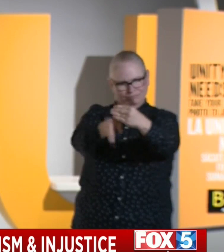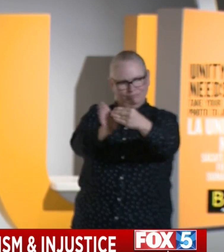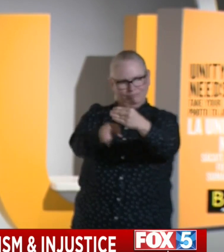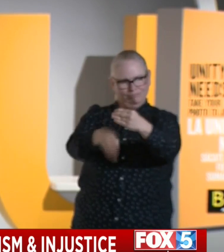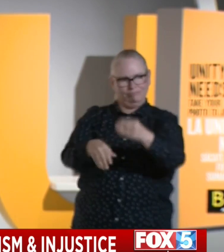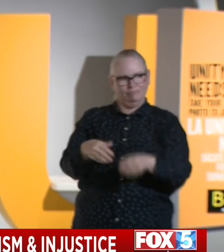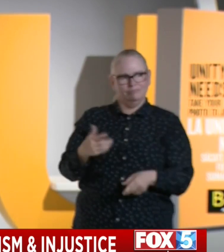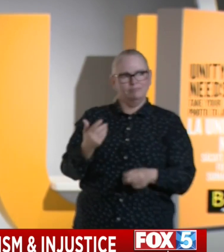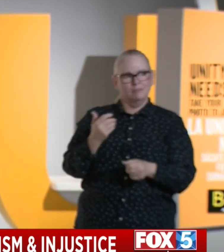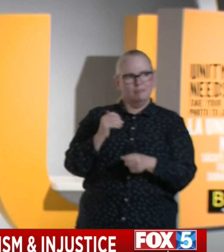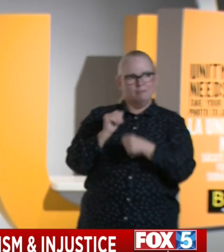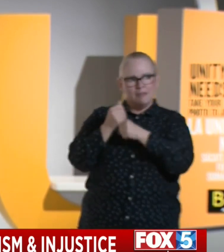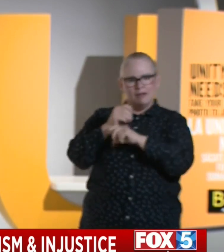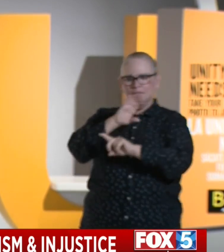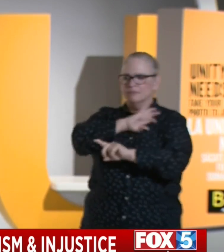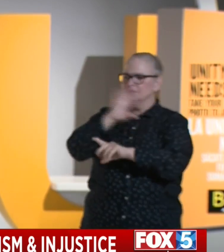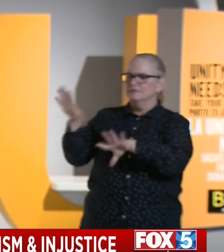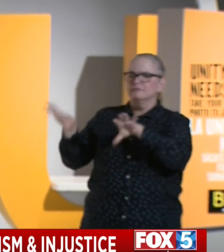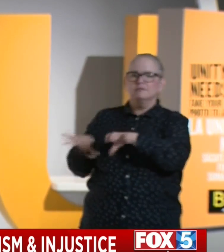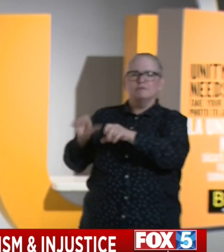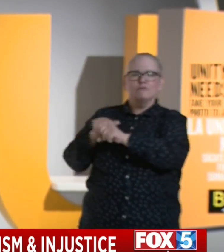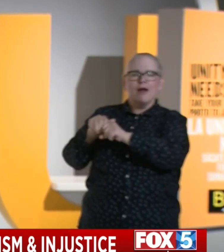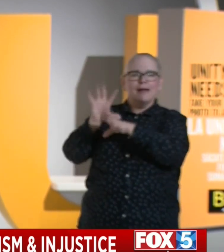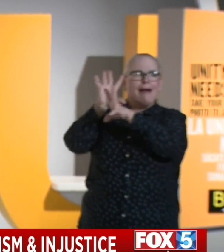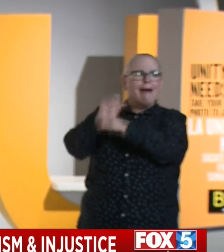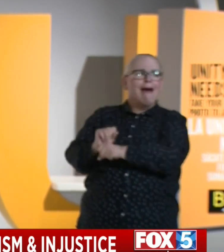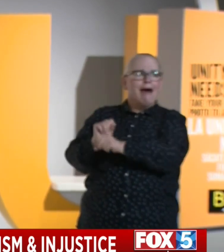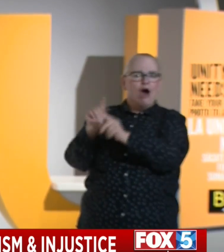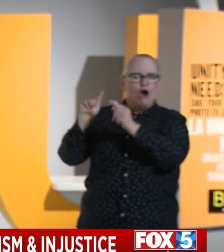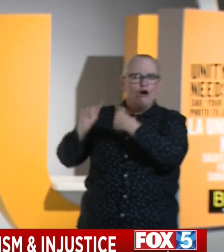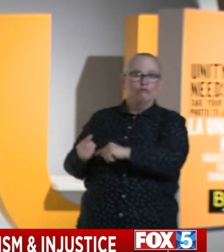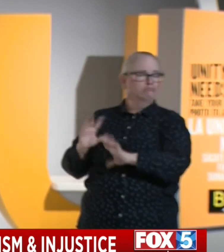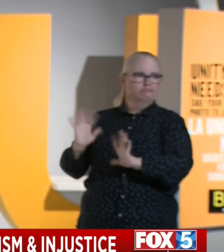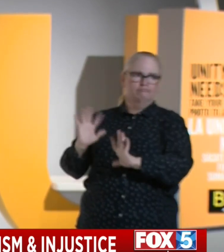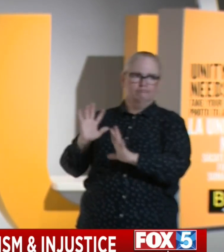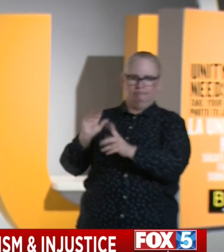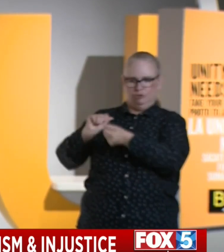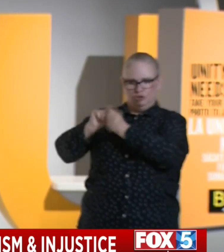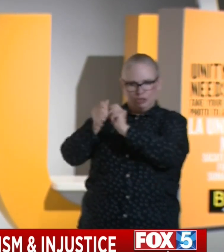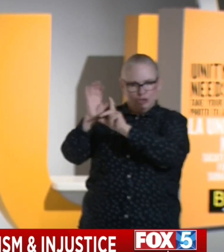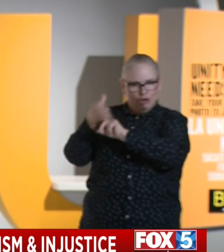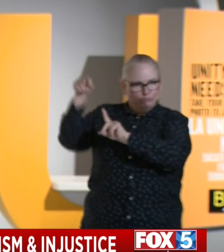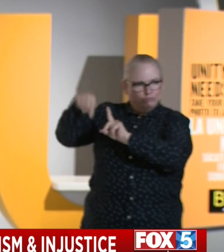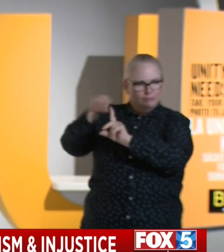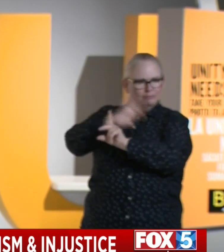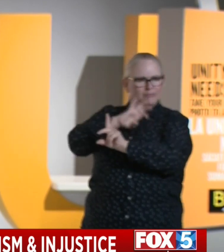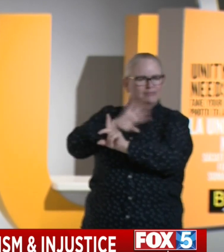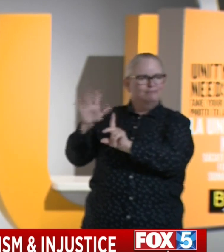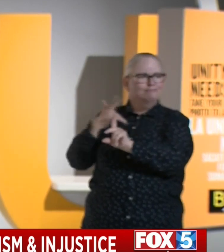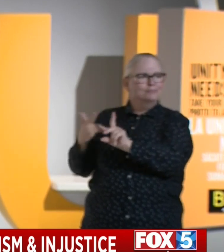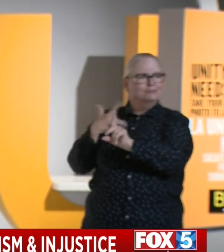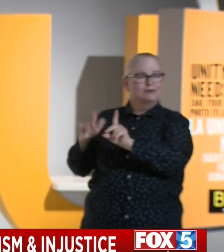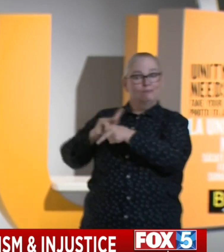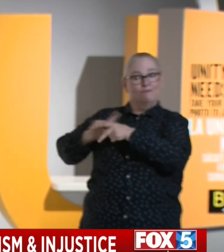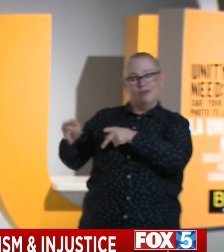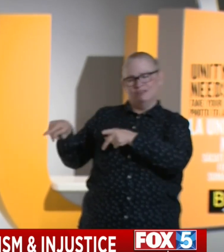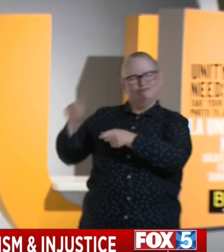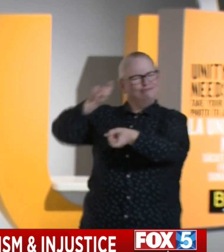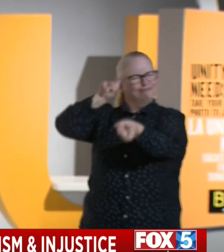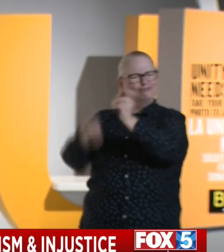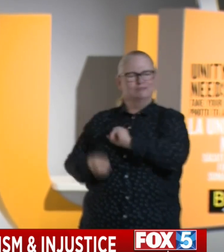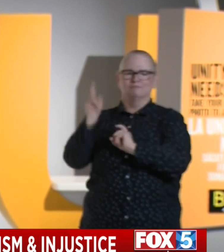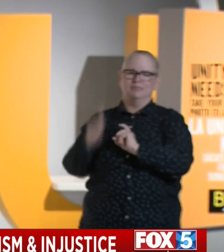practices better in California, it will help start changing the culture of policing as a profession. And I agree with everyone that says